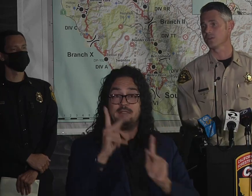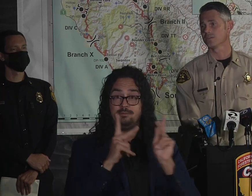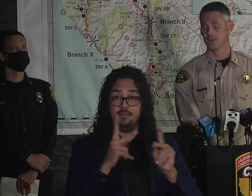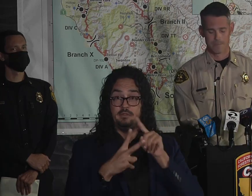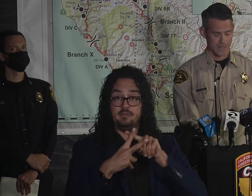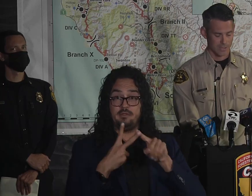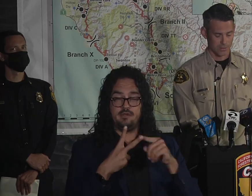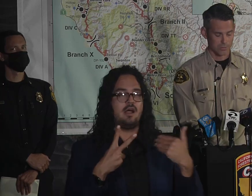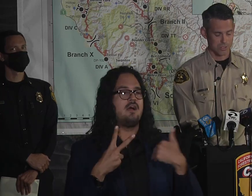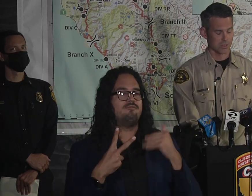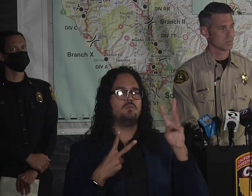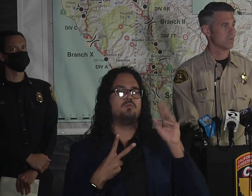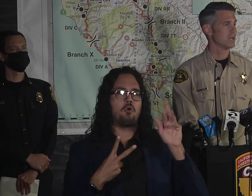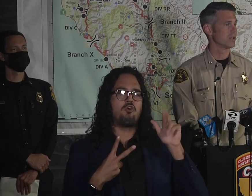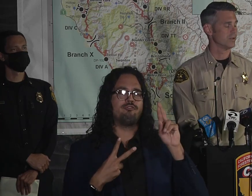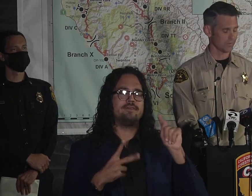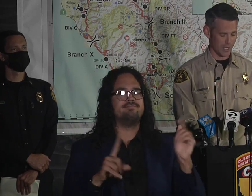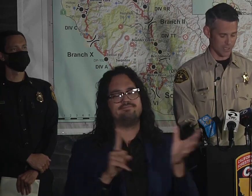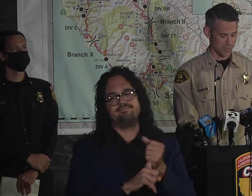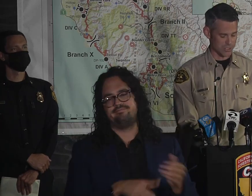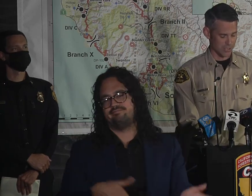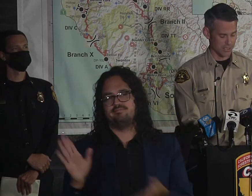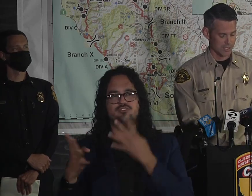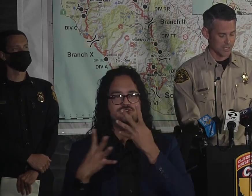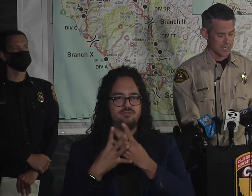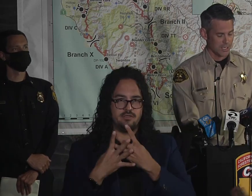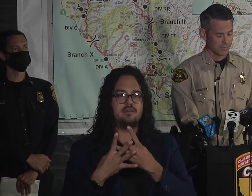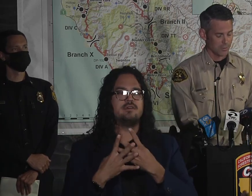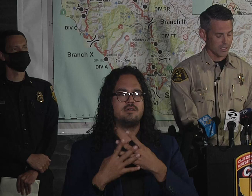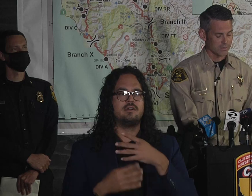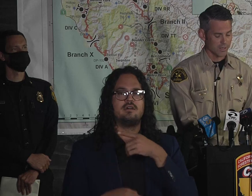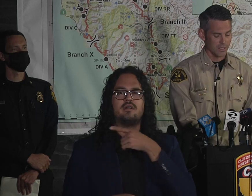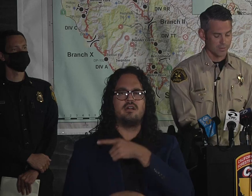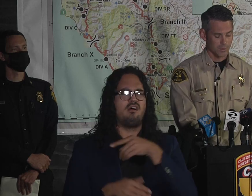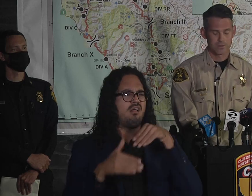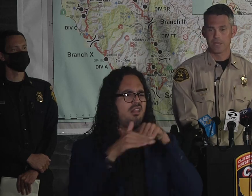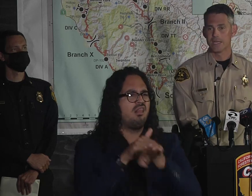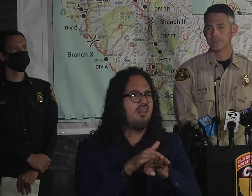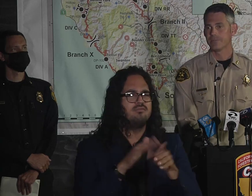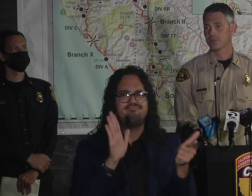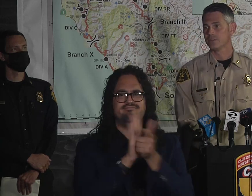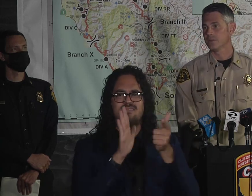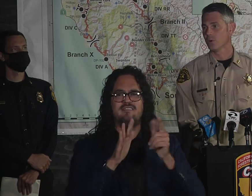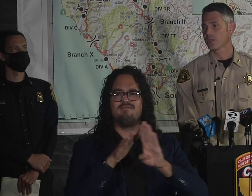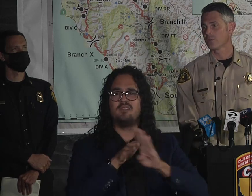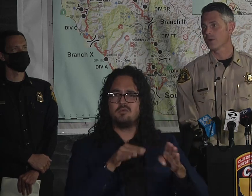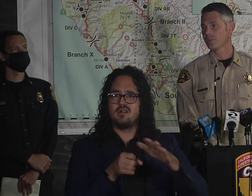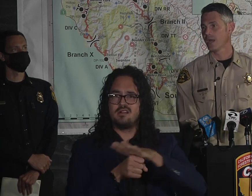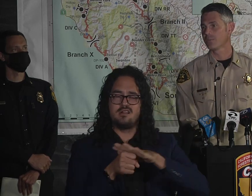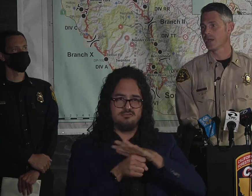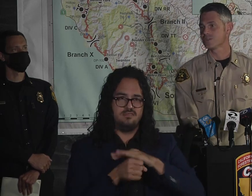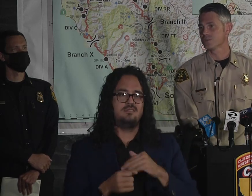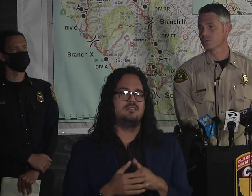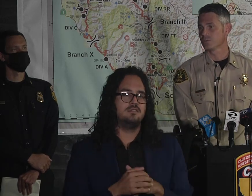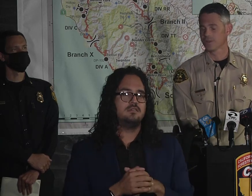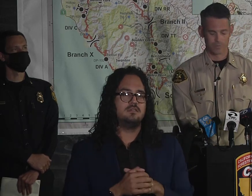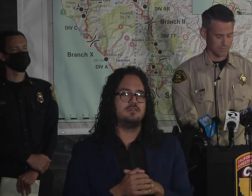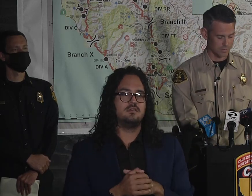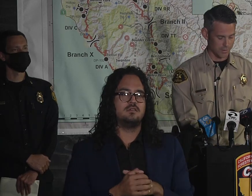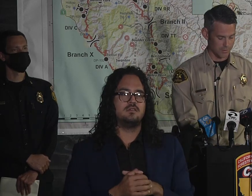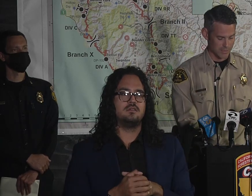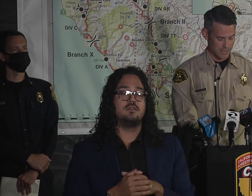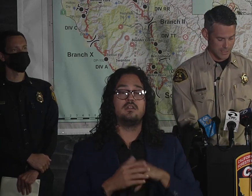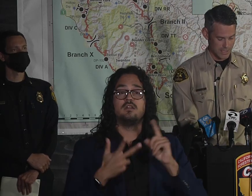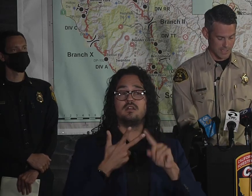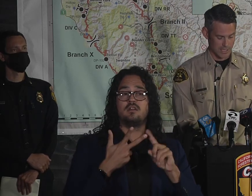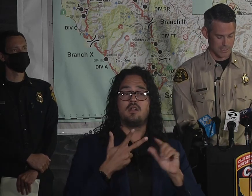for those warrants, and then also charged with being in a closed evacuation area, as well as a lady that was seen walking around with a backpack. She was from San